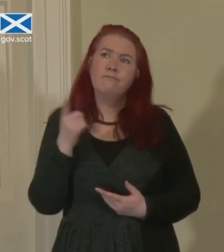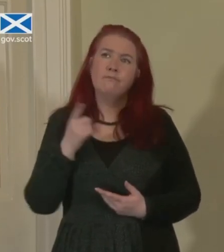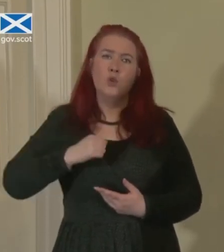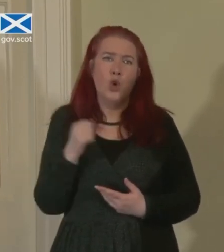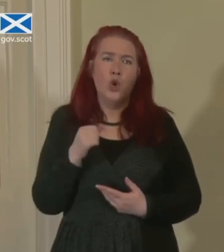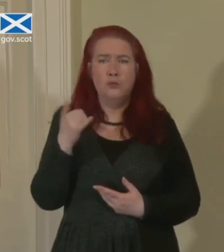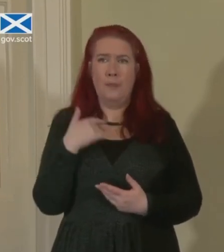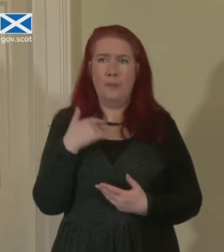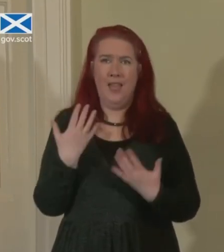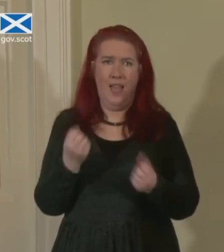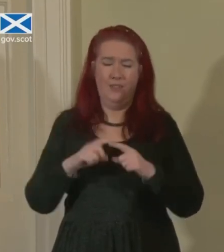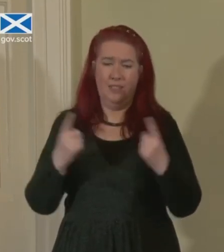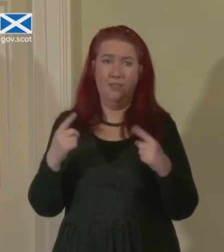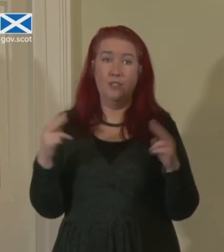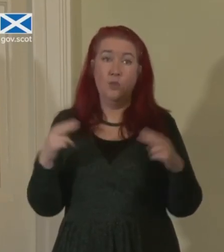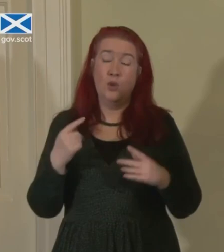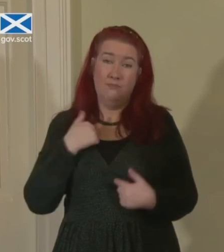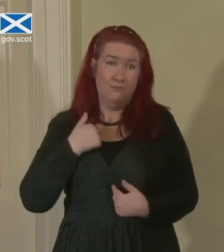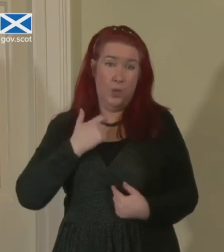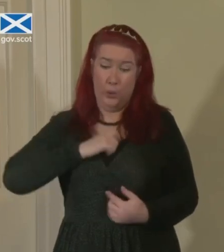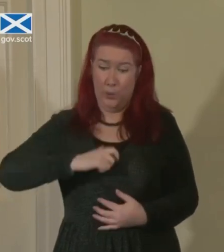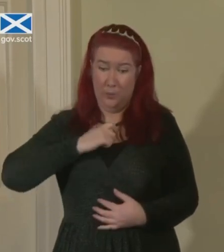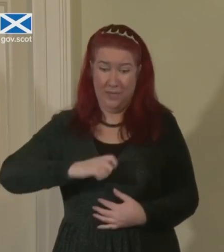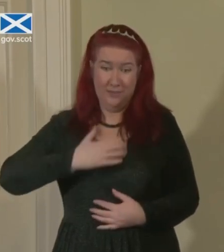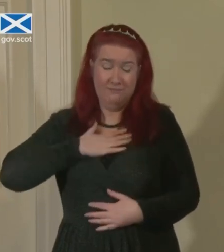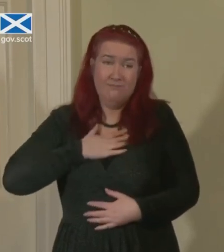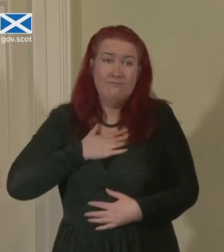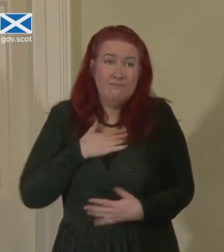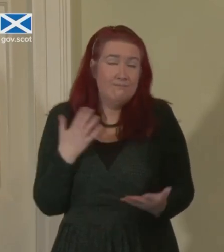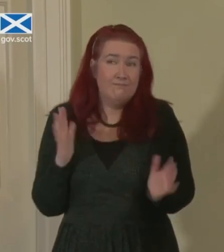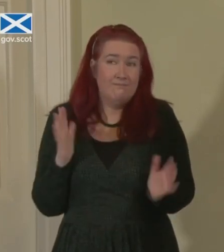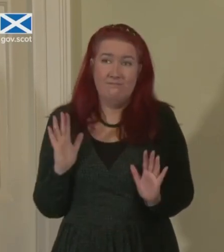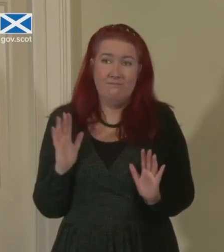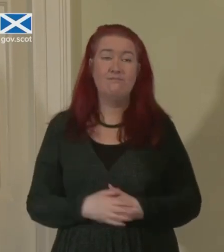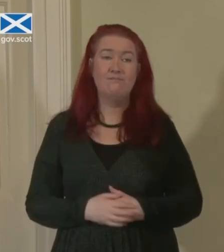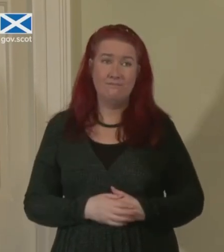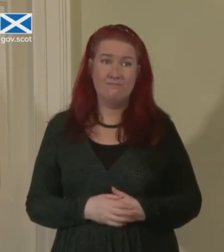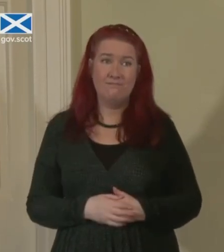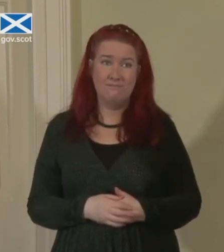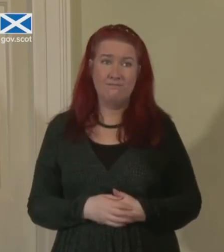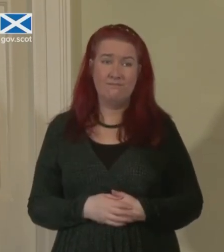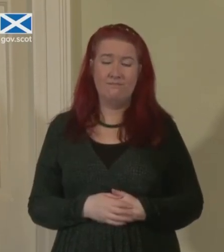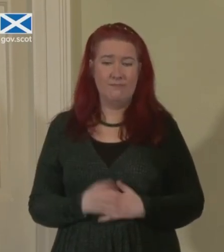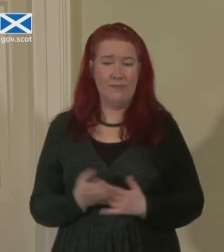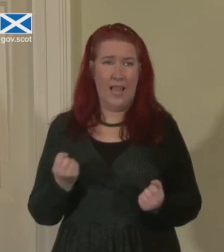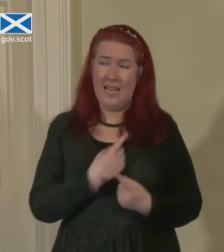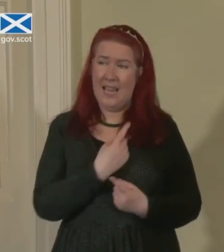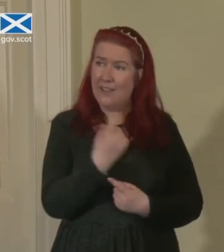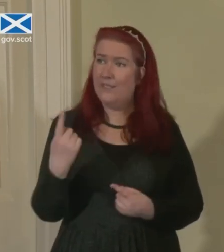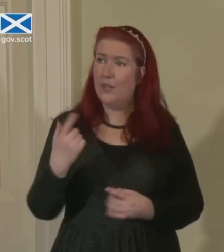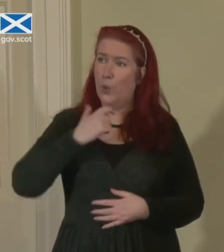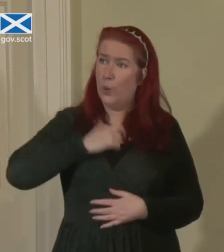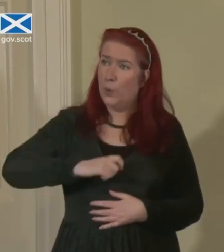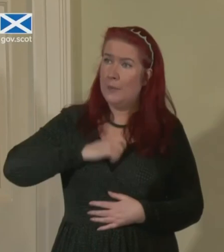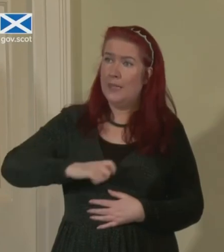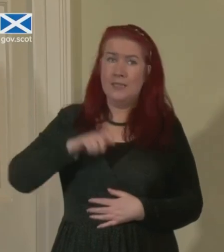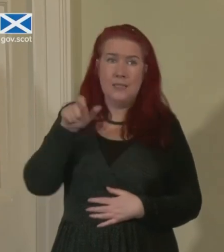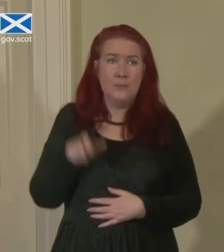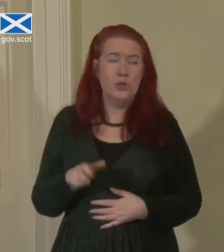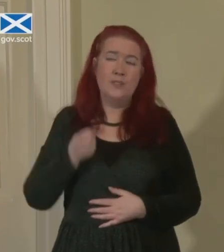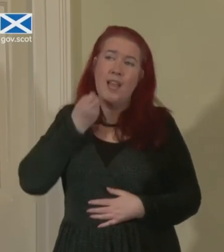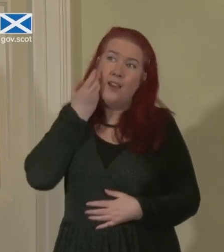Scotland. I'm a human being. And every human being every day